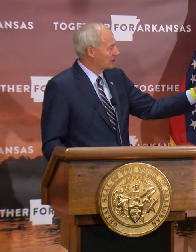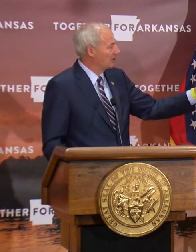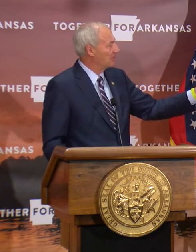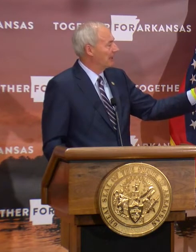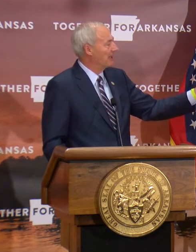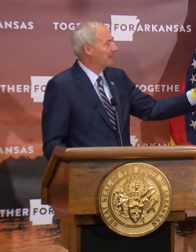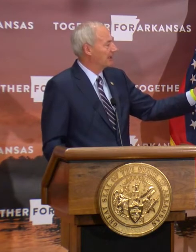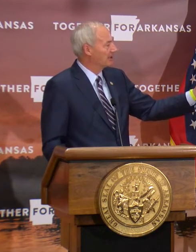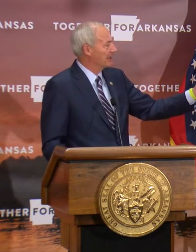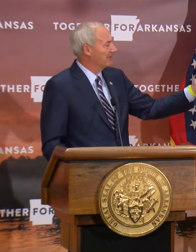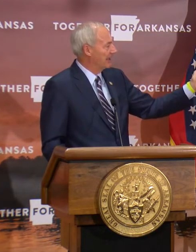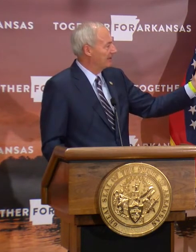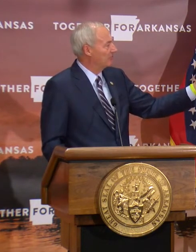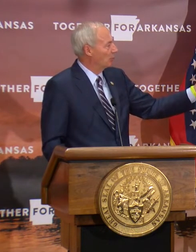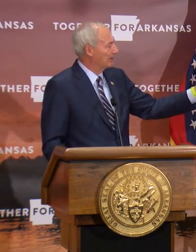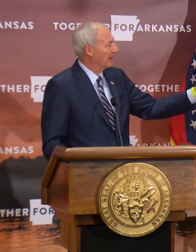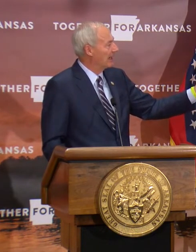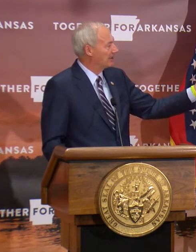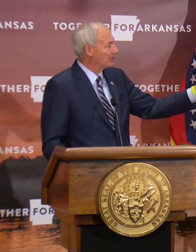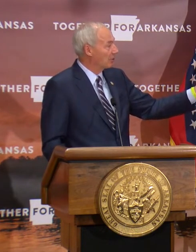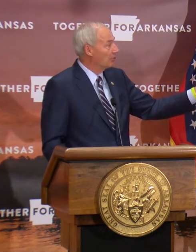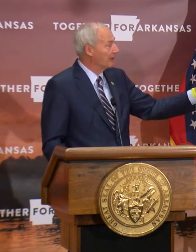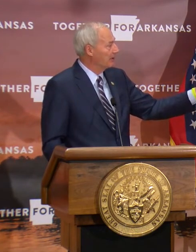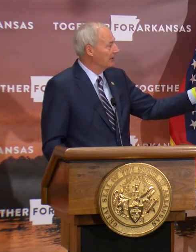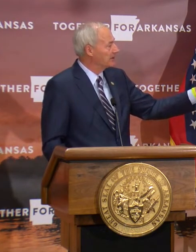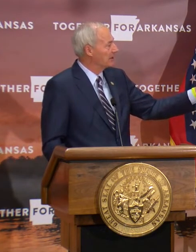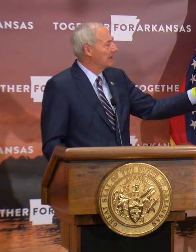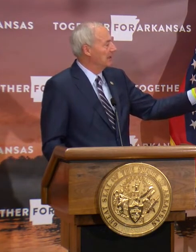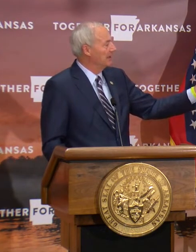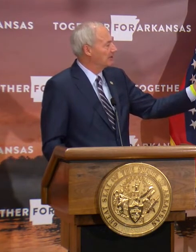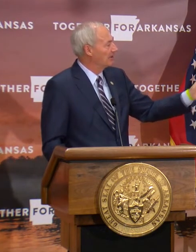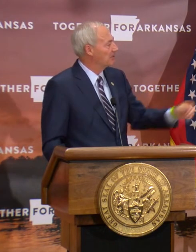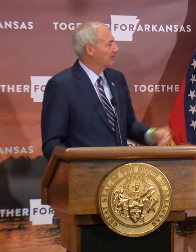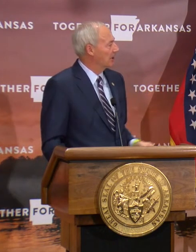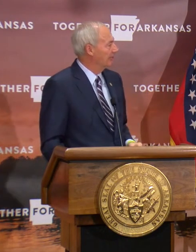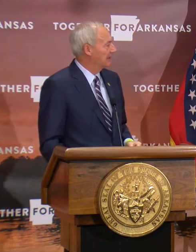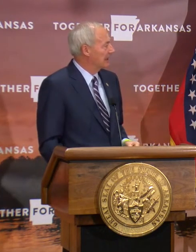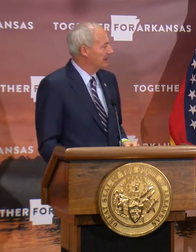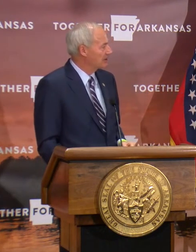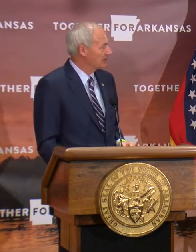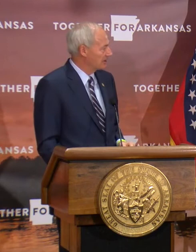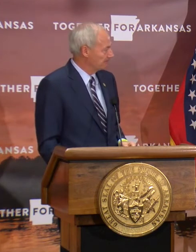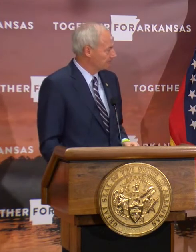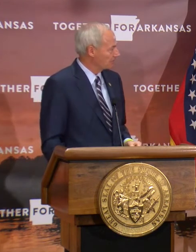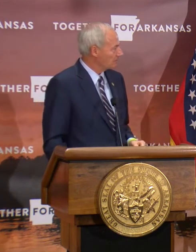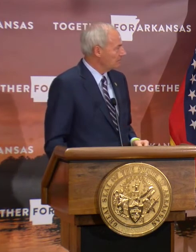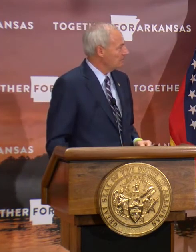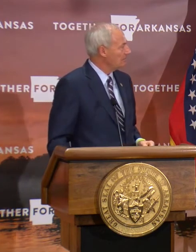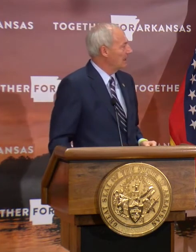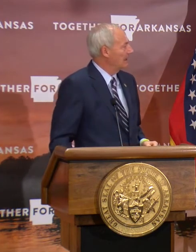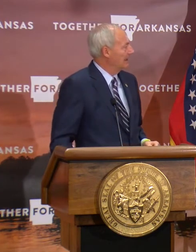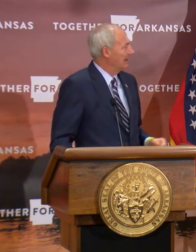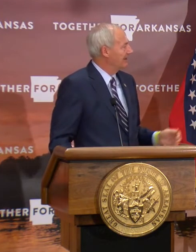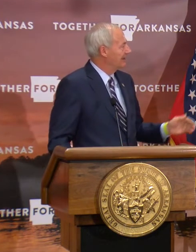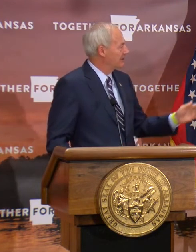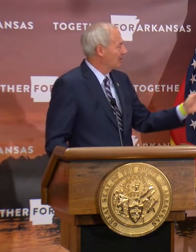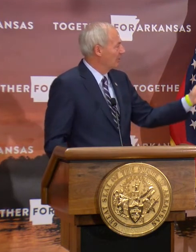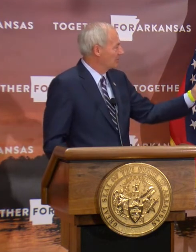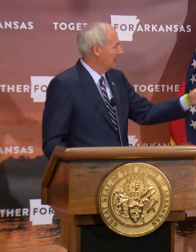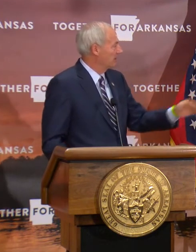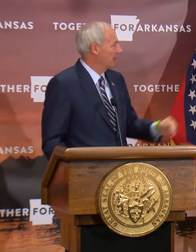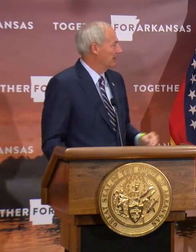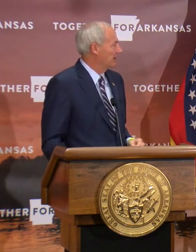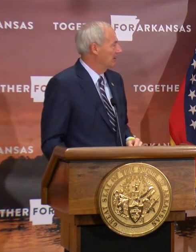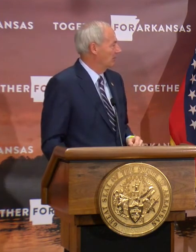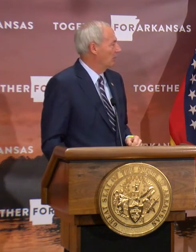concerned about because they've had one of the highest growth areas in terms of COVID cases. And it's